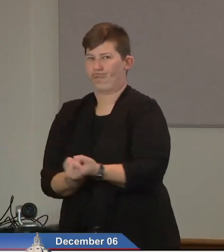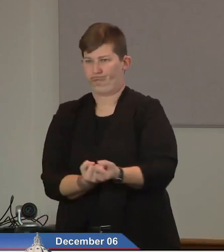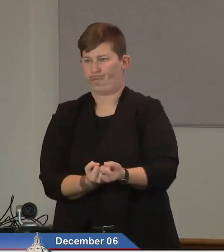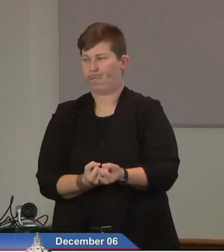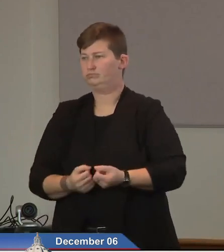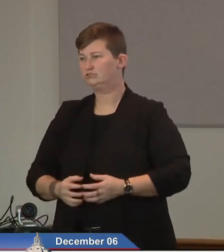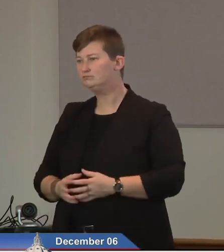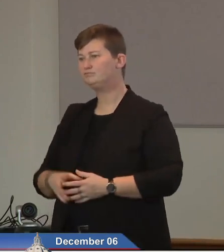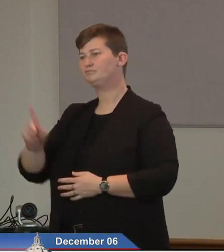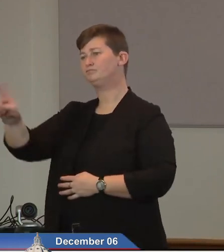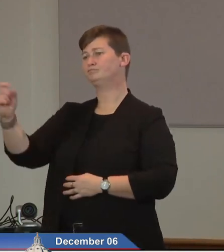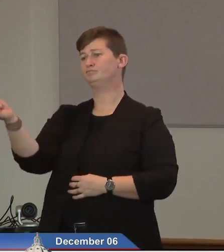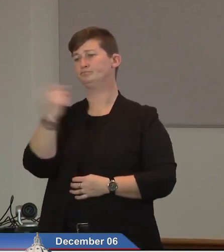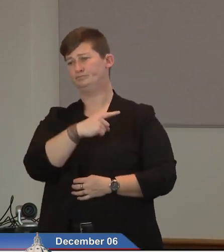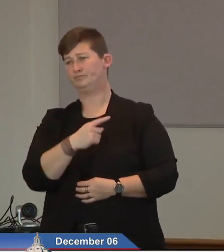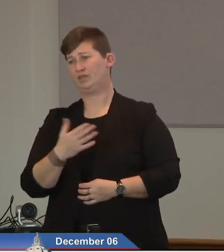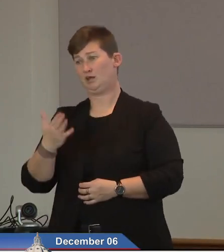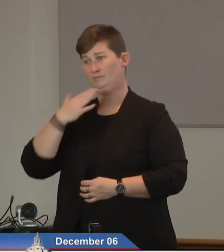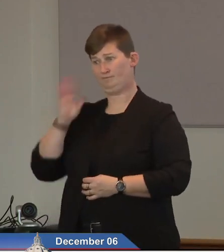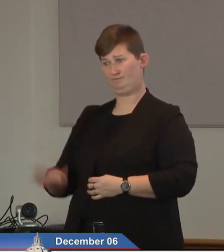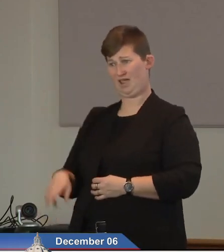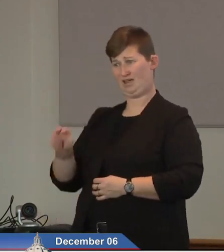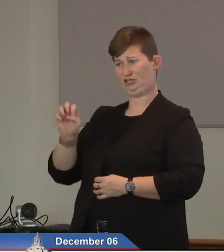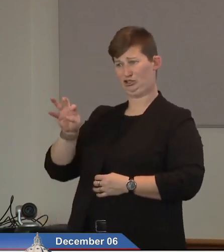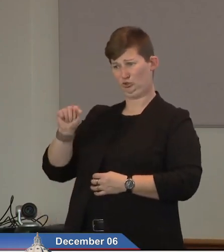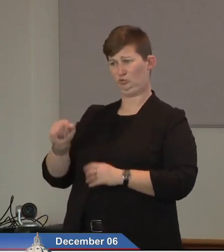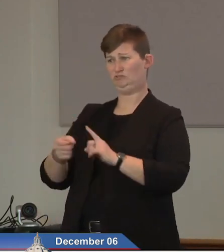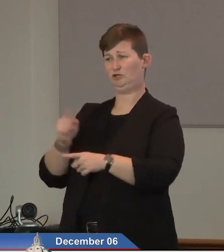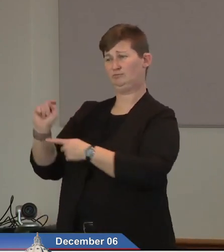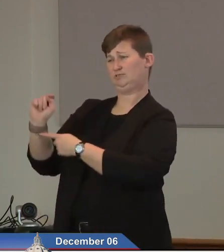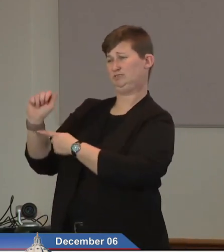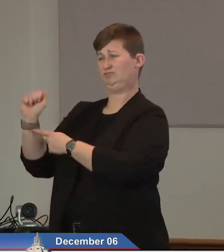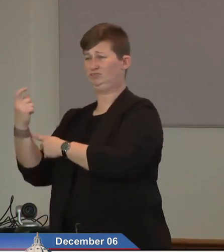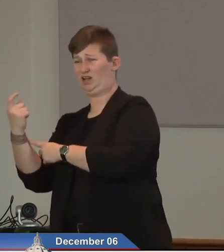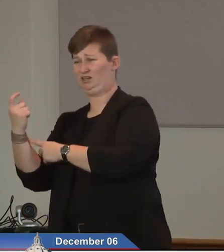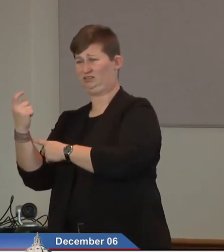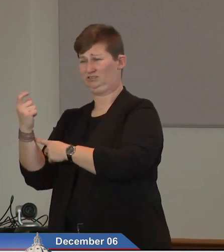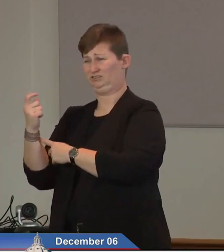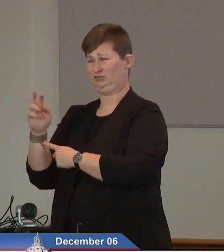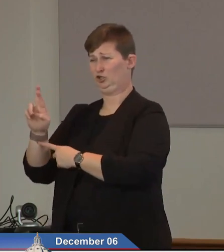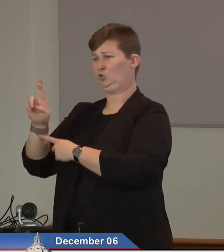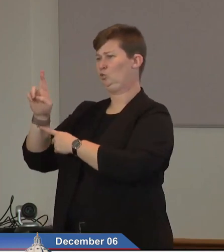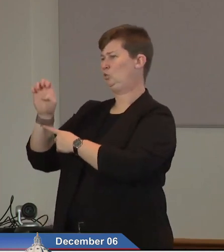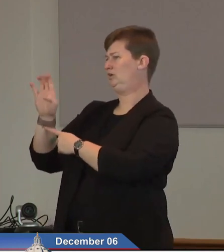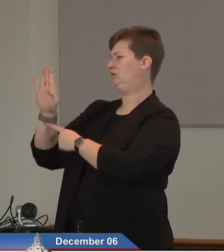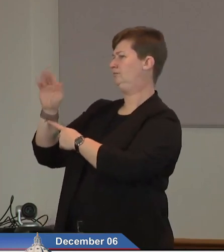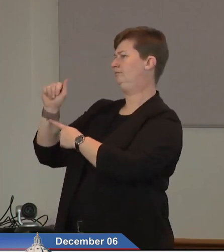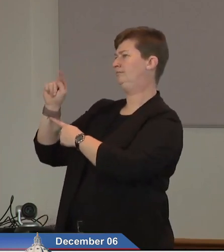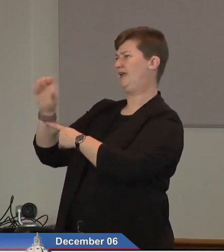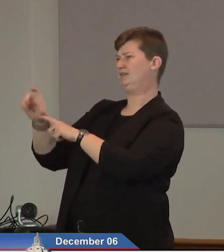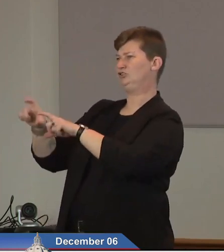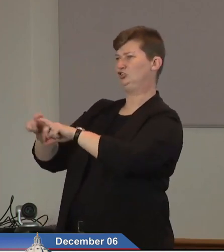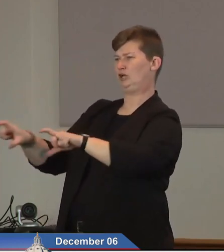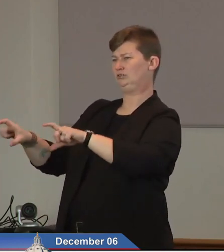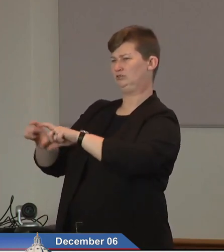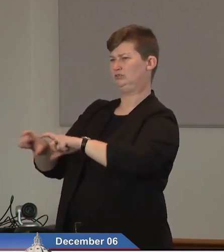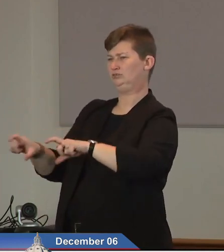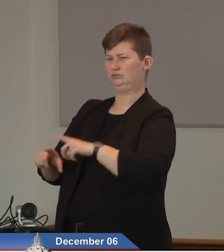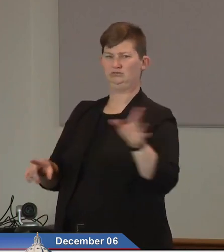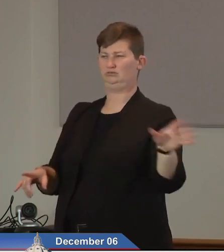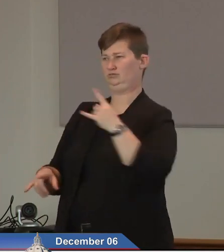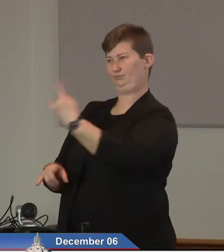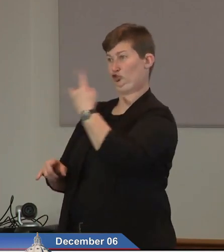some bad news from treasury about taxation of the rebate checks what happened there i thought you knew the president uh bullshit i uh